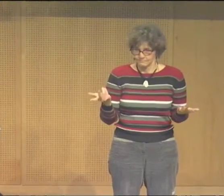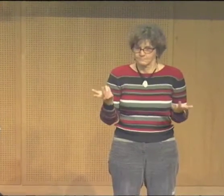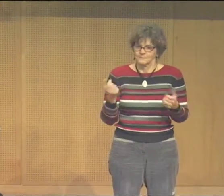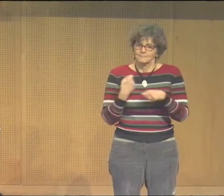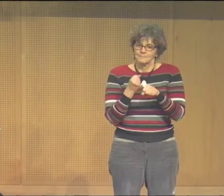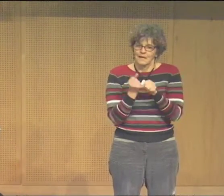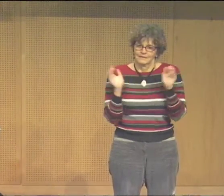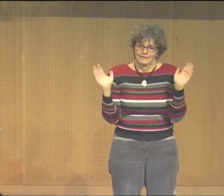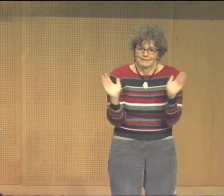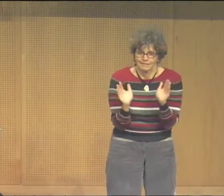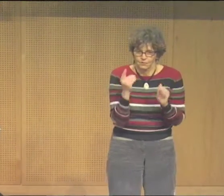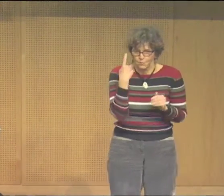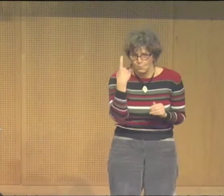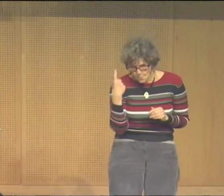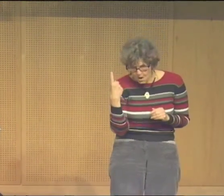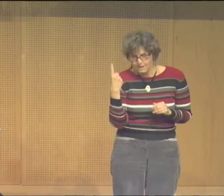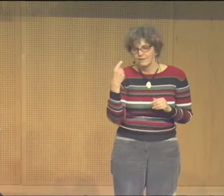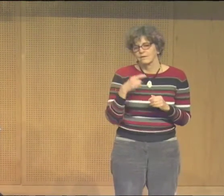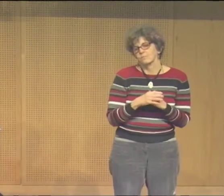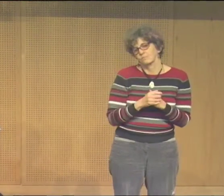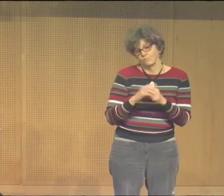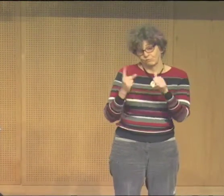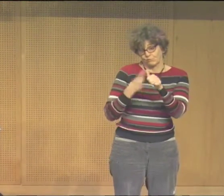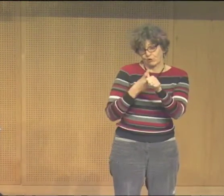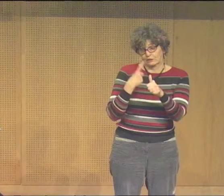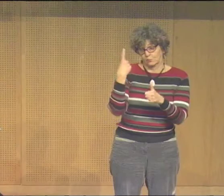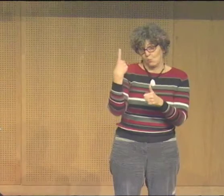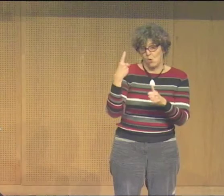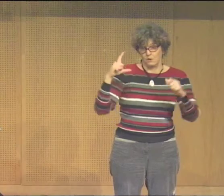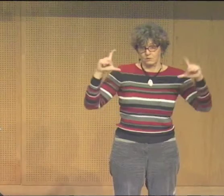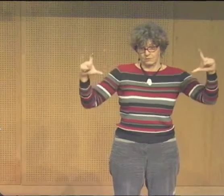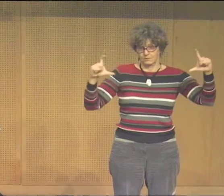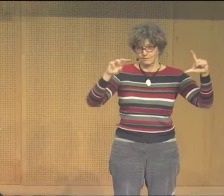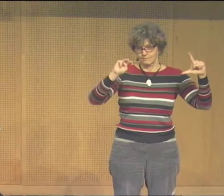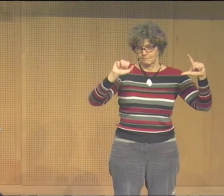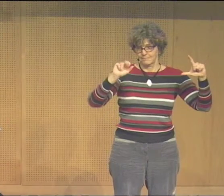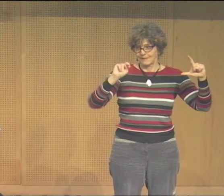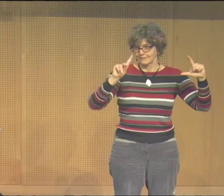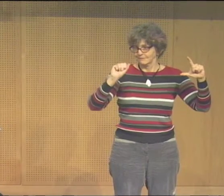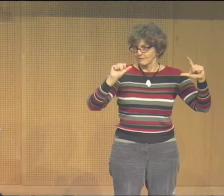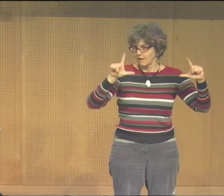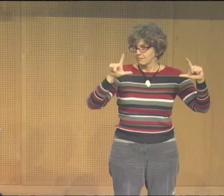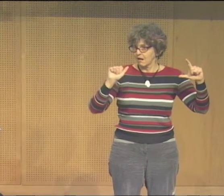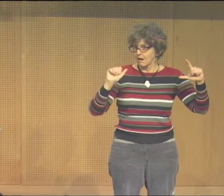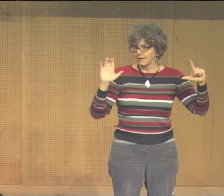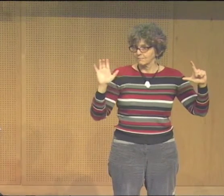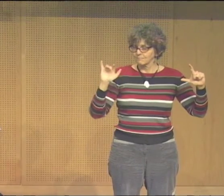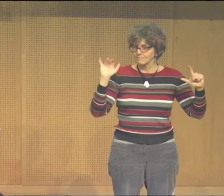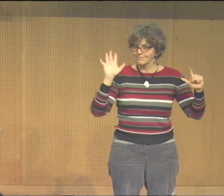and so forth. Now, this is sort of a small first step. It is called a mandala,